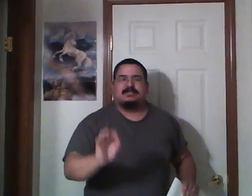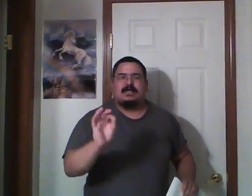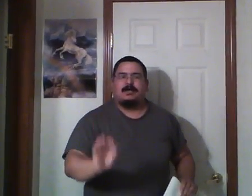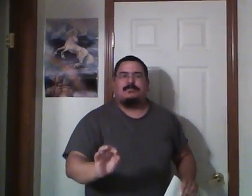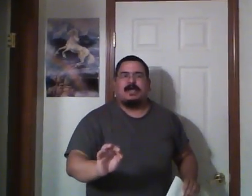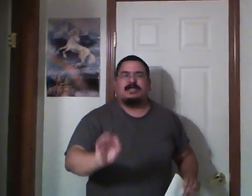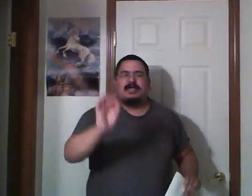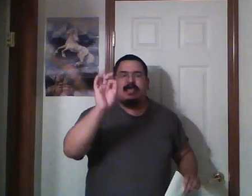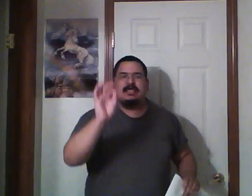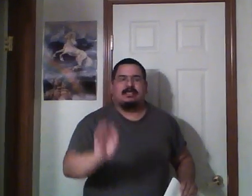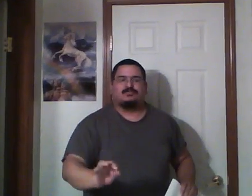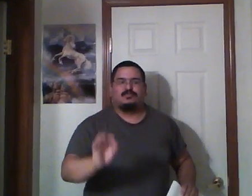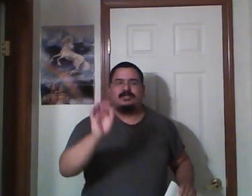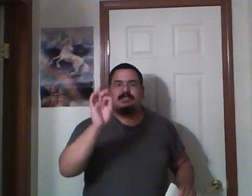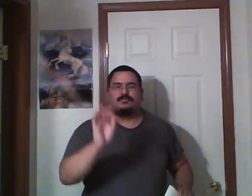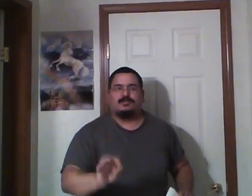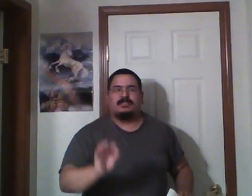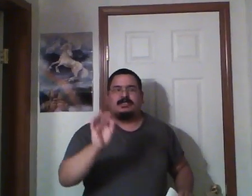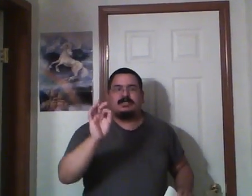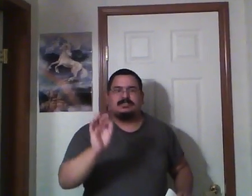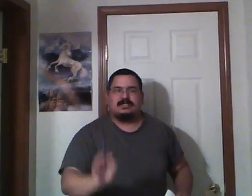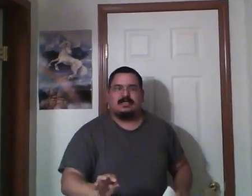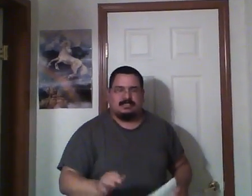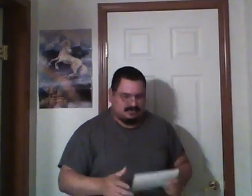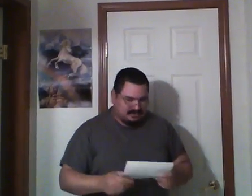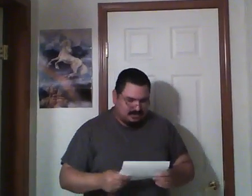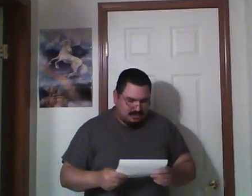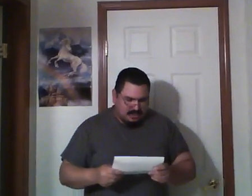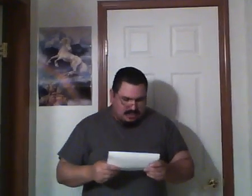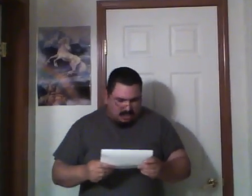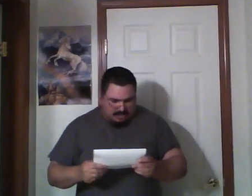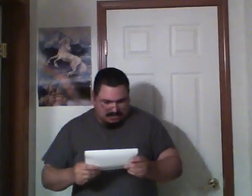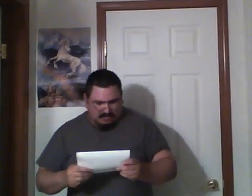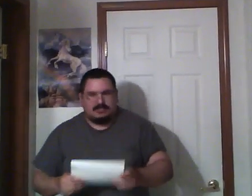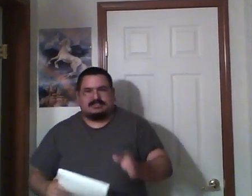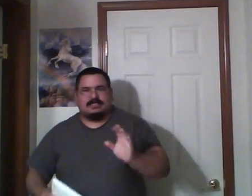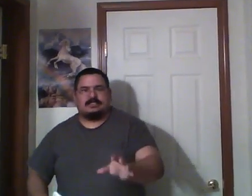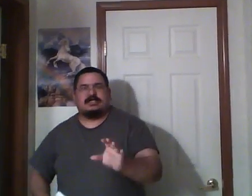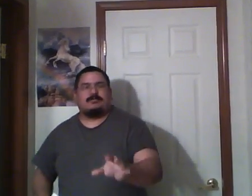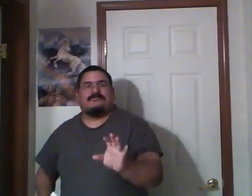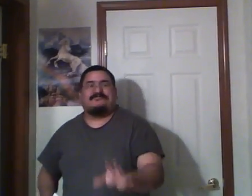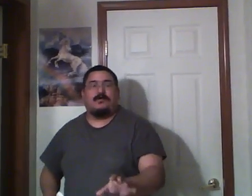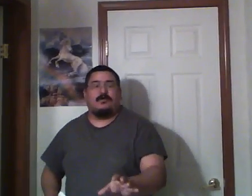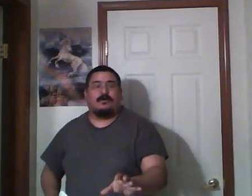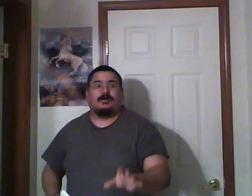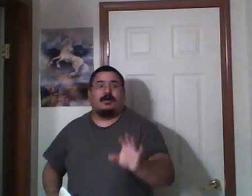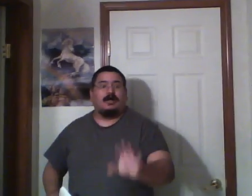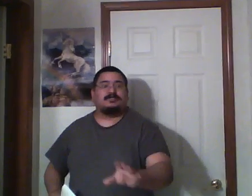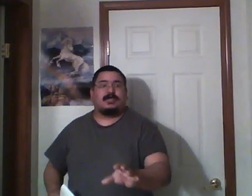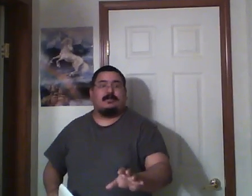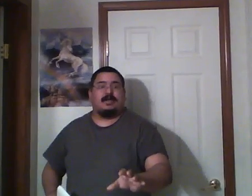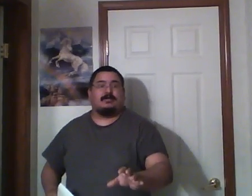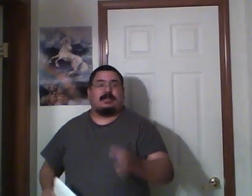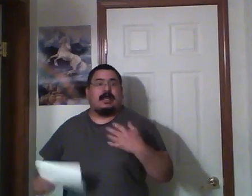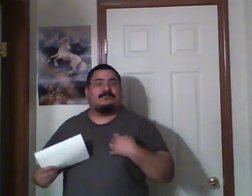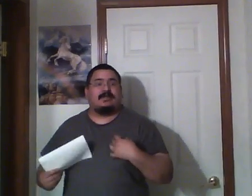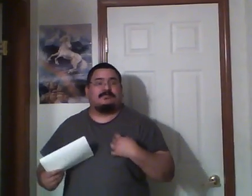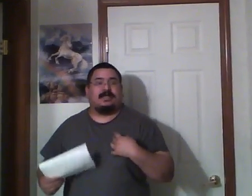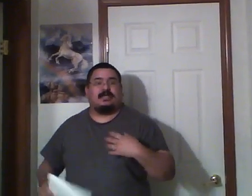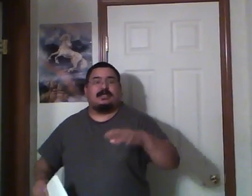a comeback, and it's really, really intense. Also, season number 4 also came out, and I probably read it.